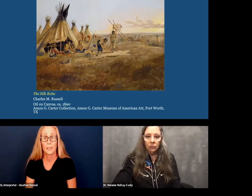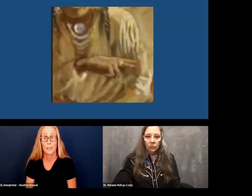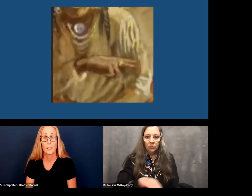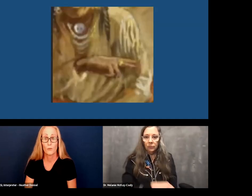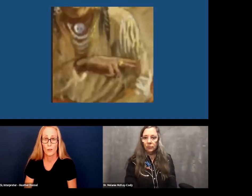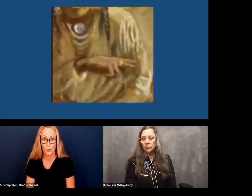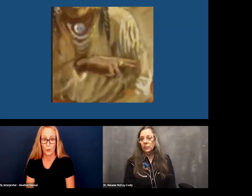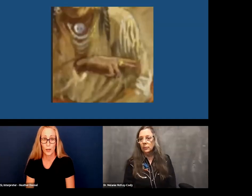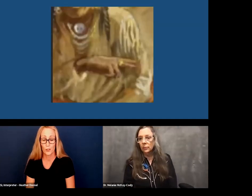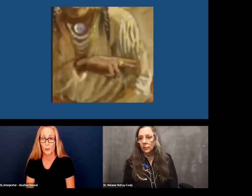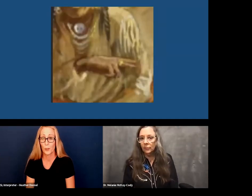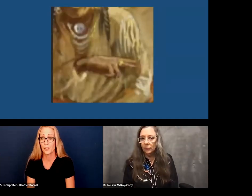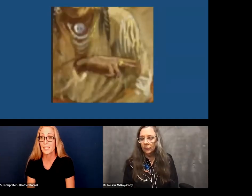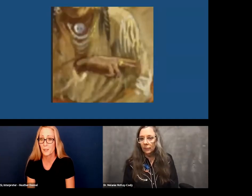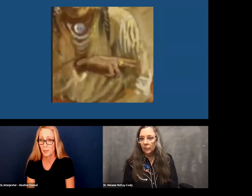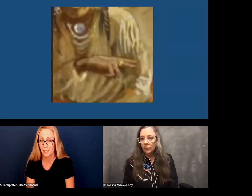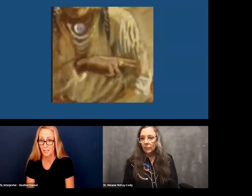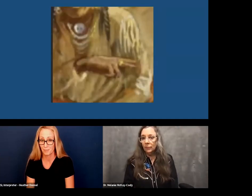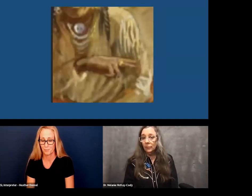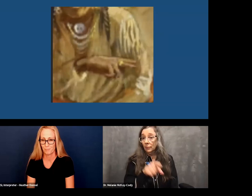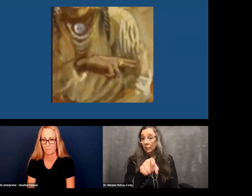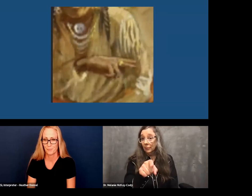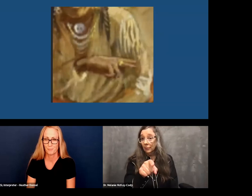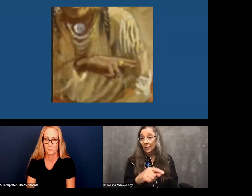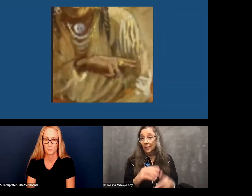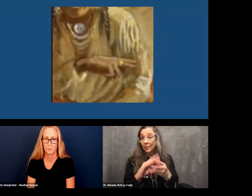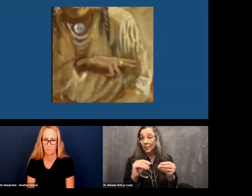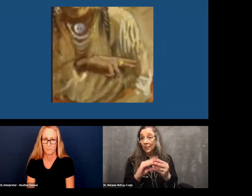Now I'm going to move on and I will show you actually where it is in the painting.